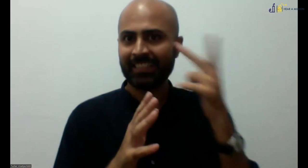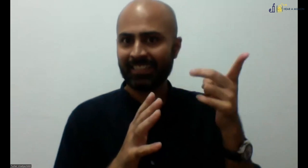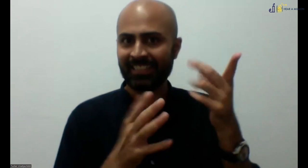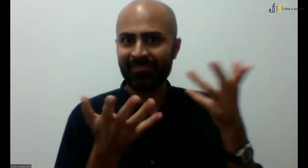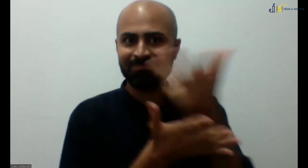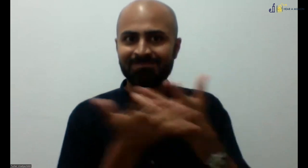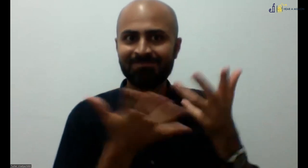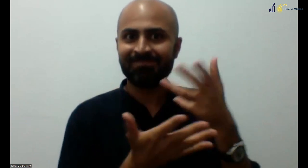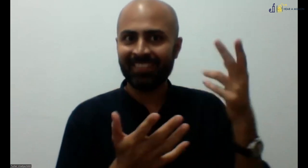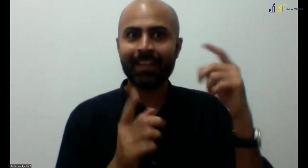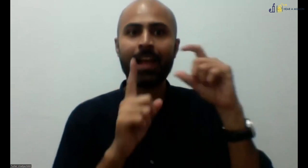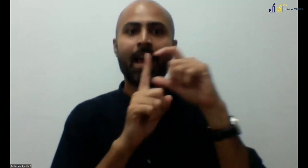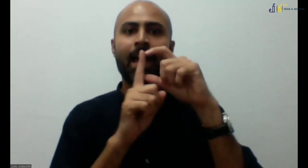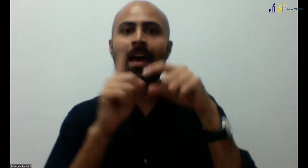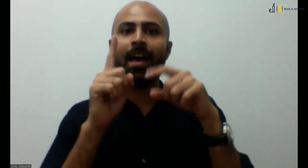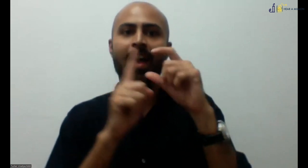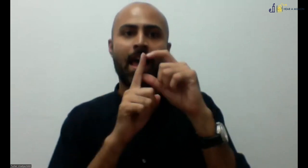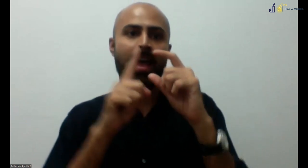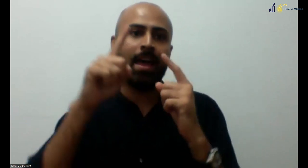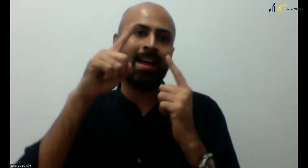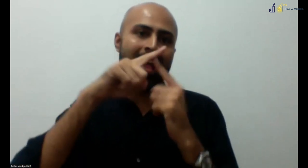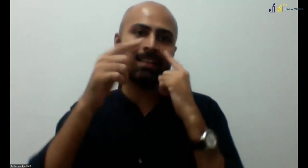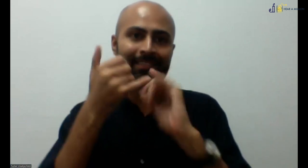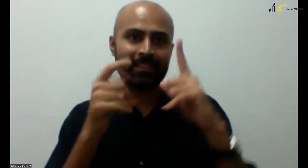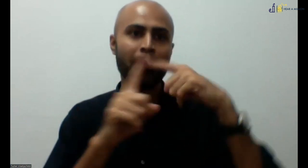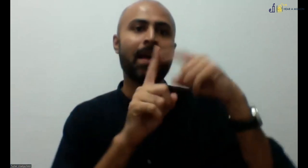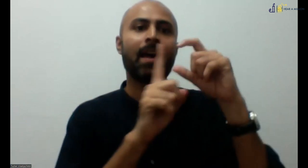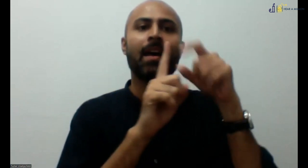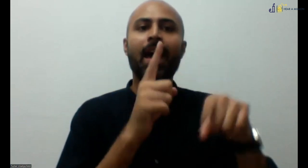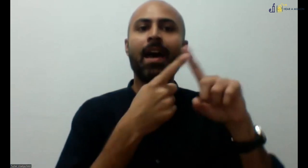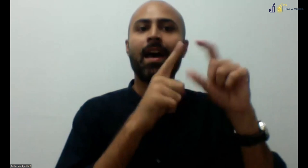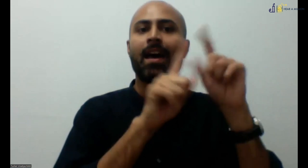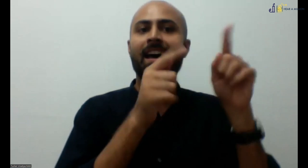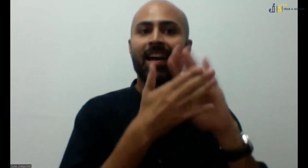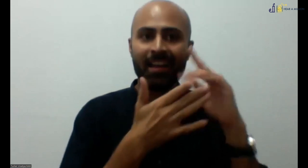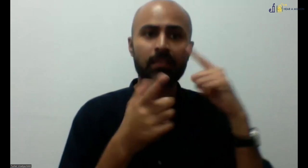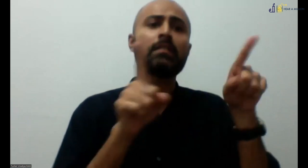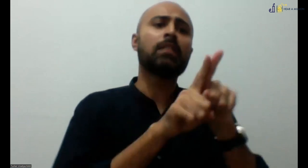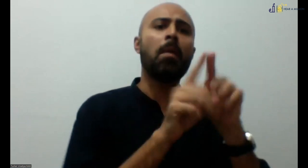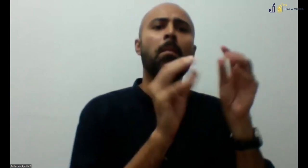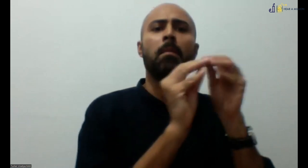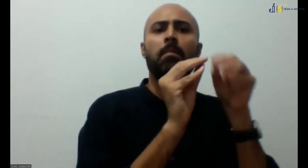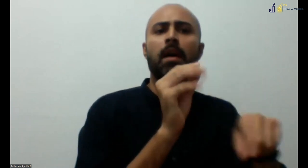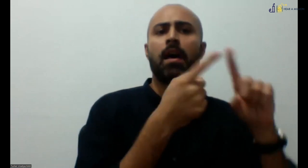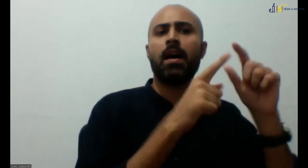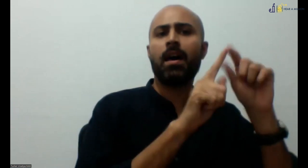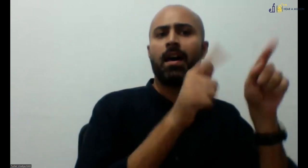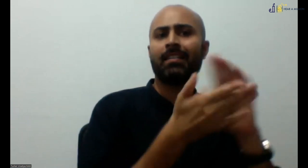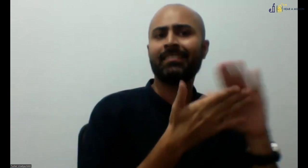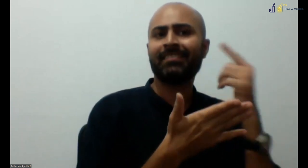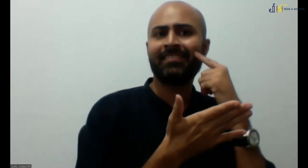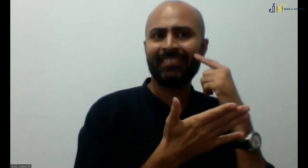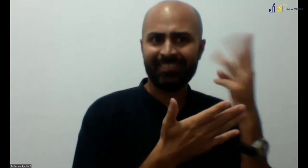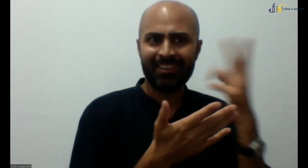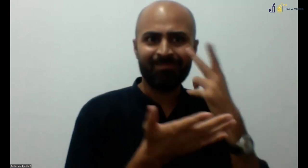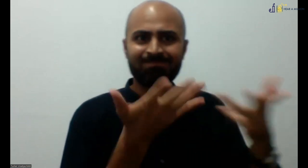I would just like to summarize about the panelists and their